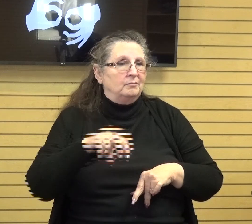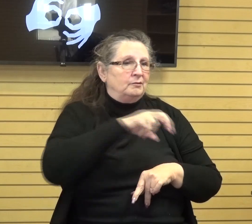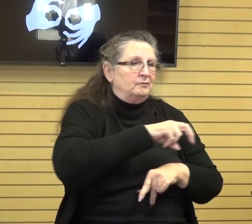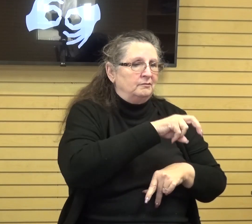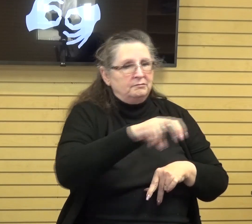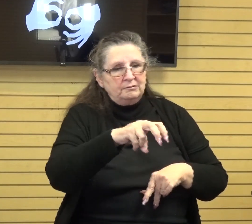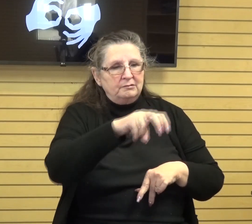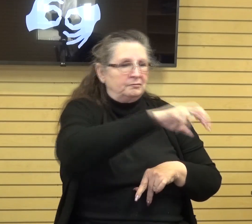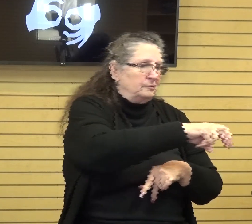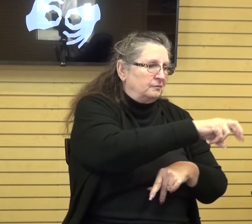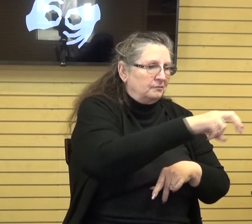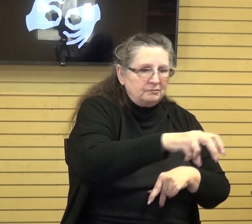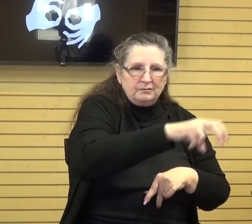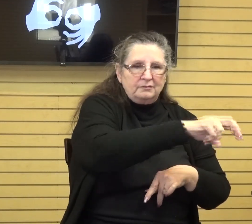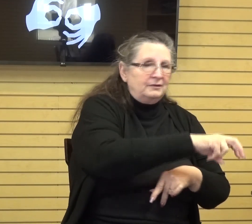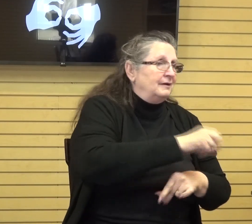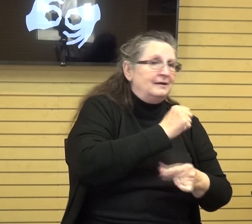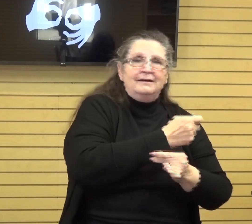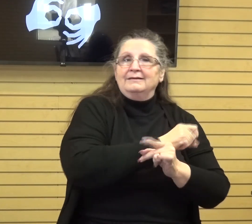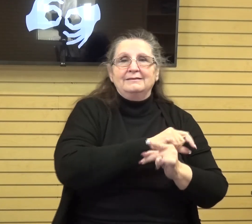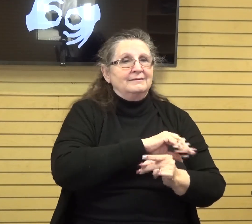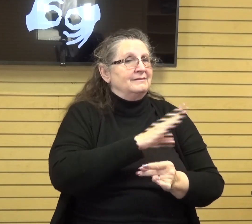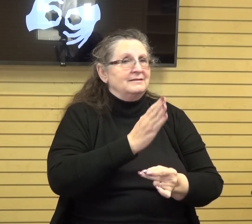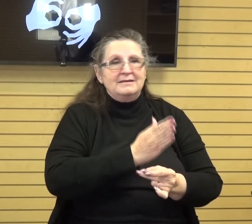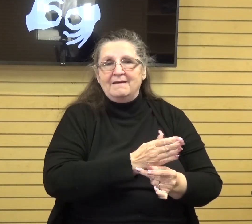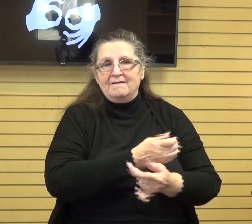side and they're unsaved uh friends and family